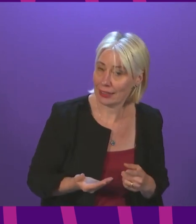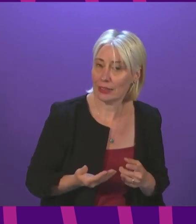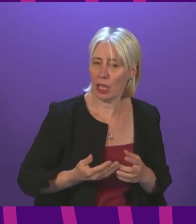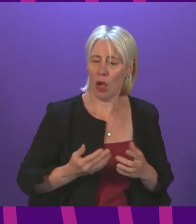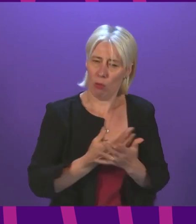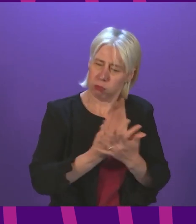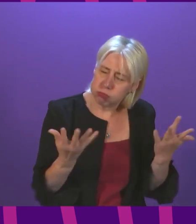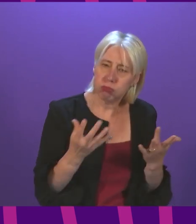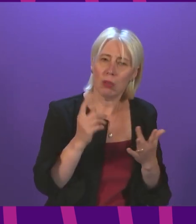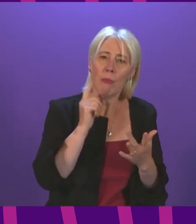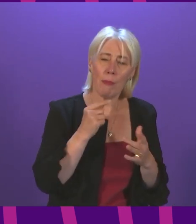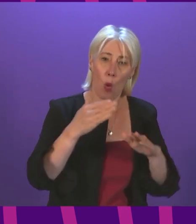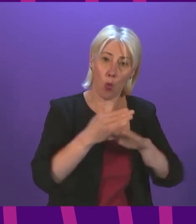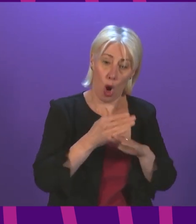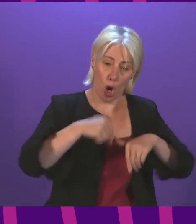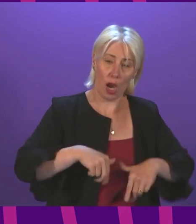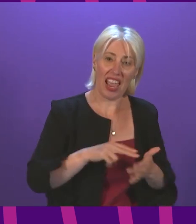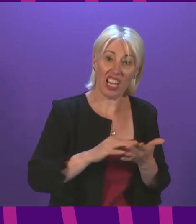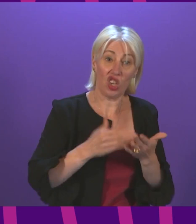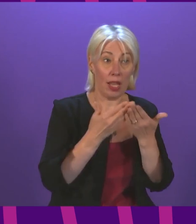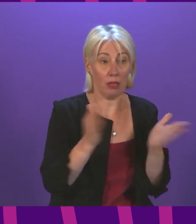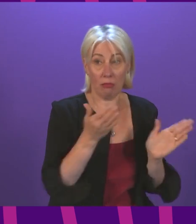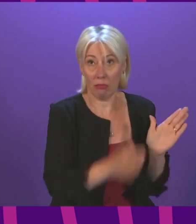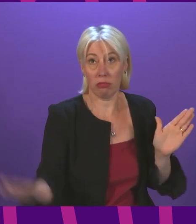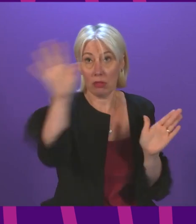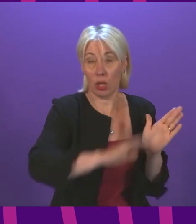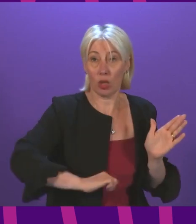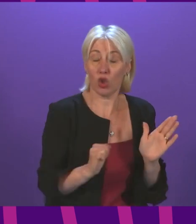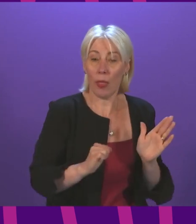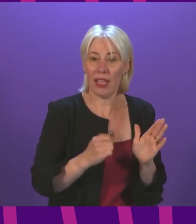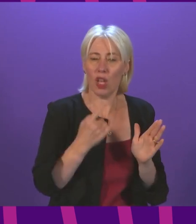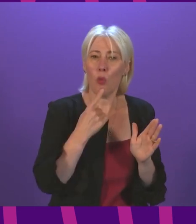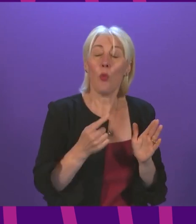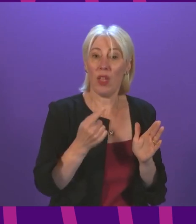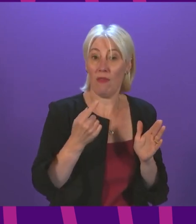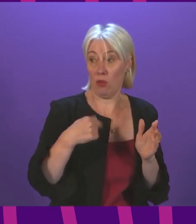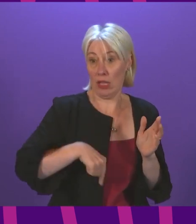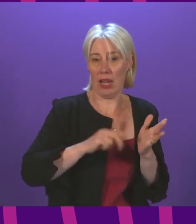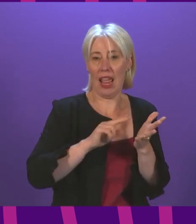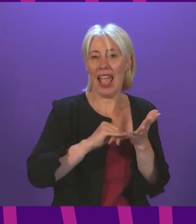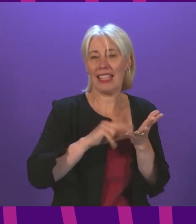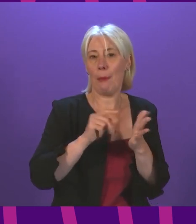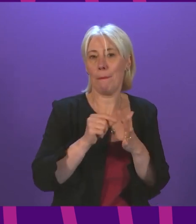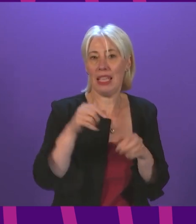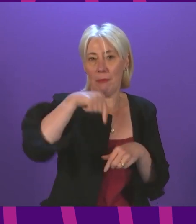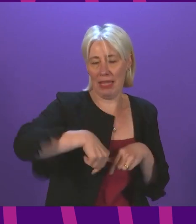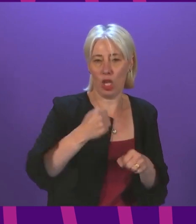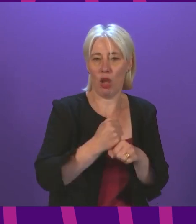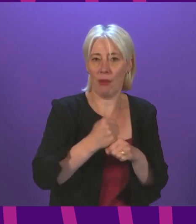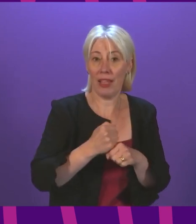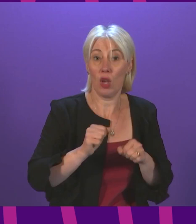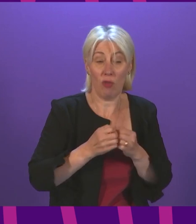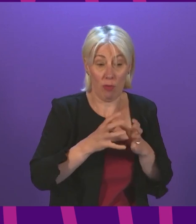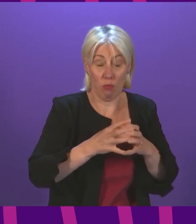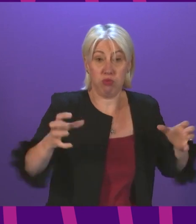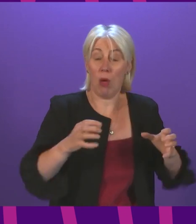numbers of people working in our national health service across scotland this government has presided over increases across almost all professional groups in our